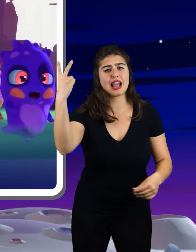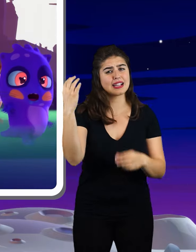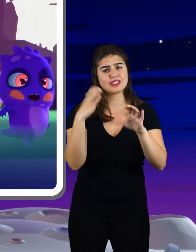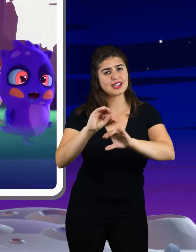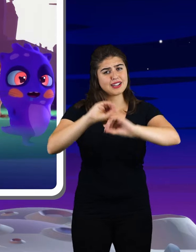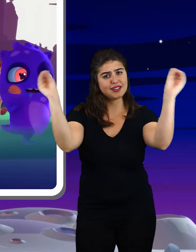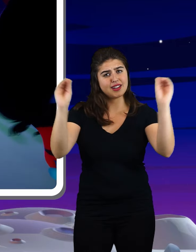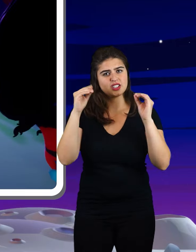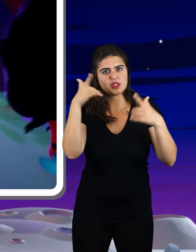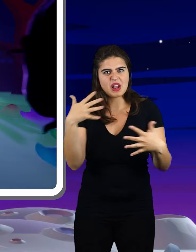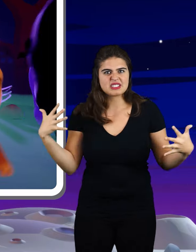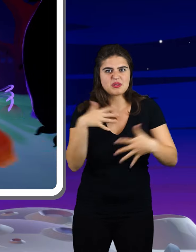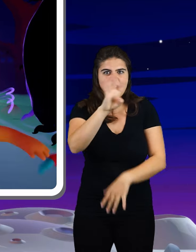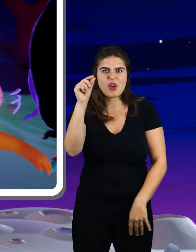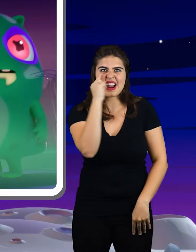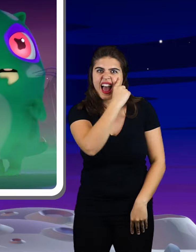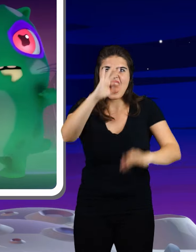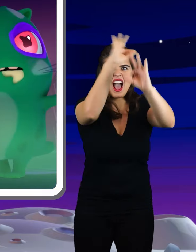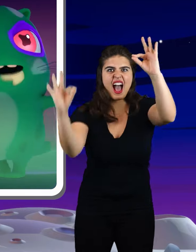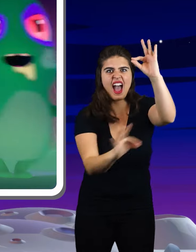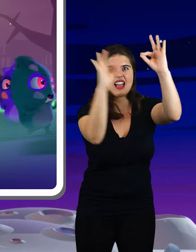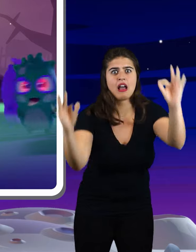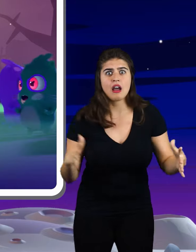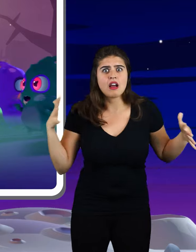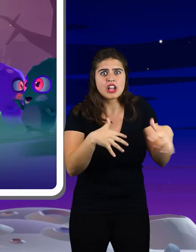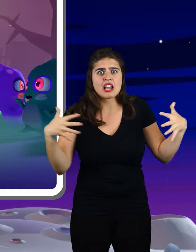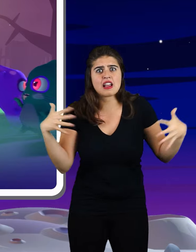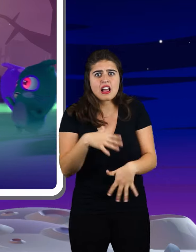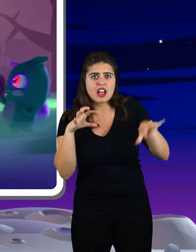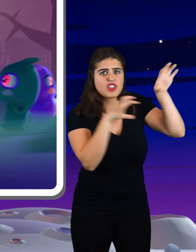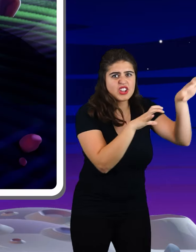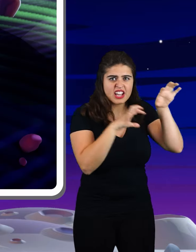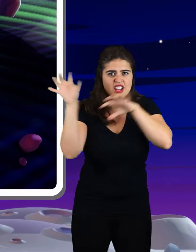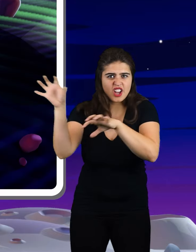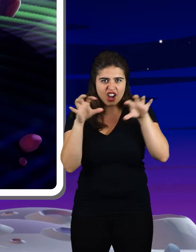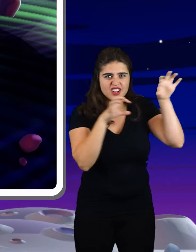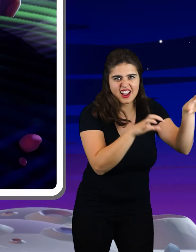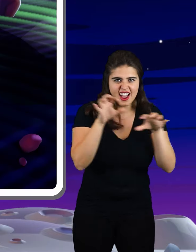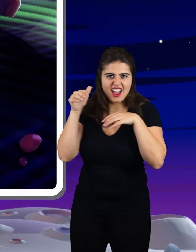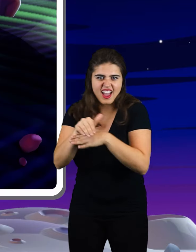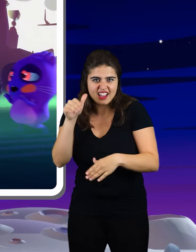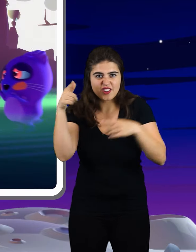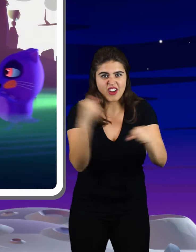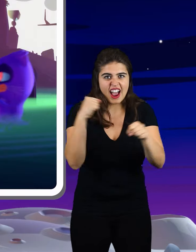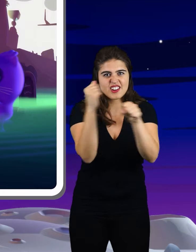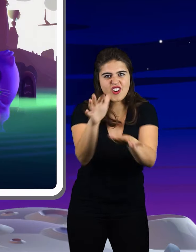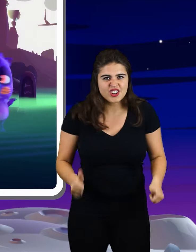against the scene with the 40 eyes, girl Thriller, thriller night You're fighting for your